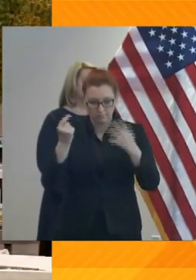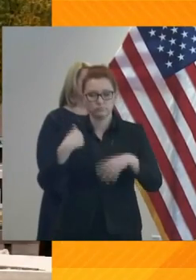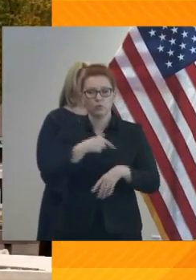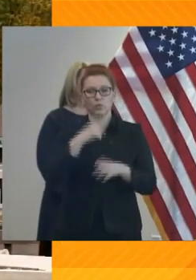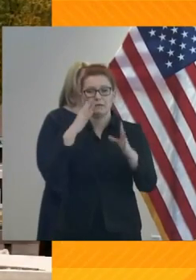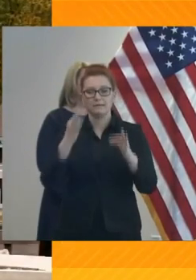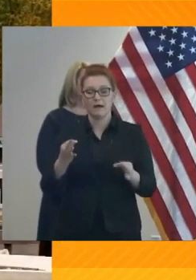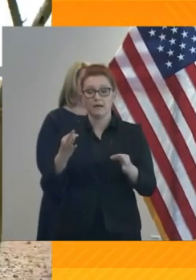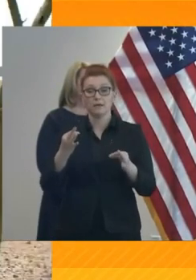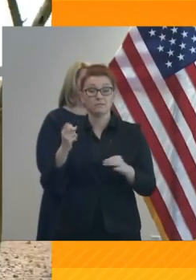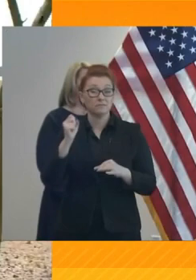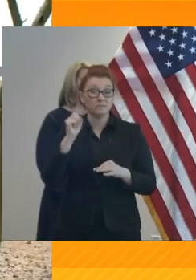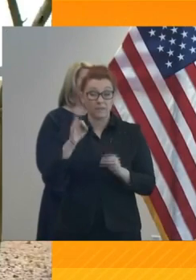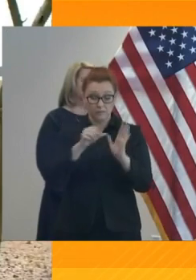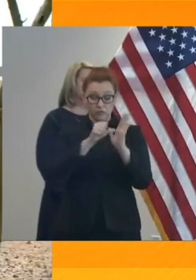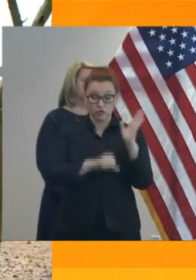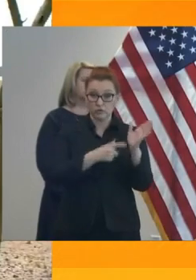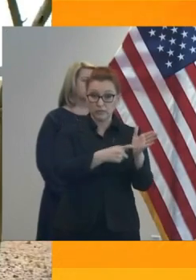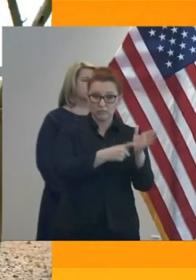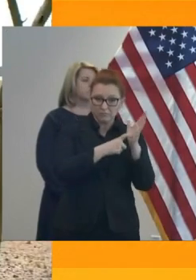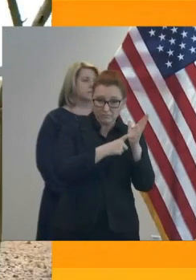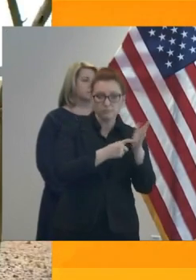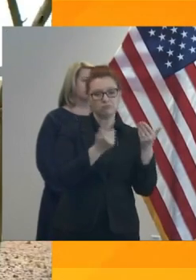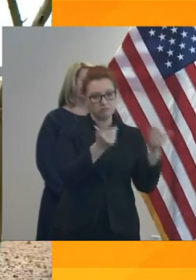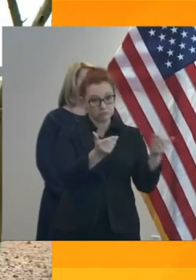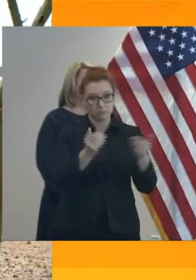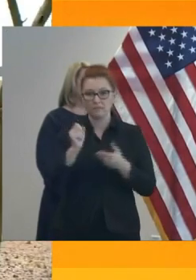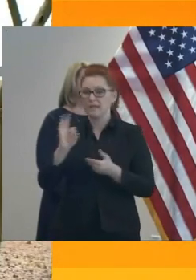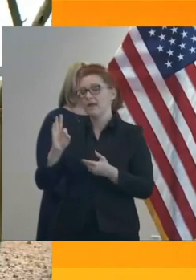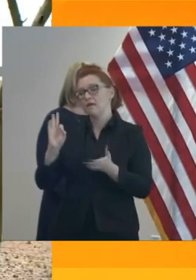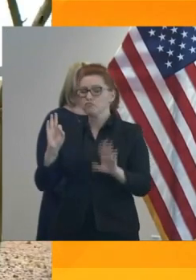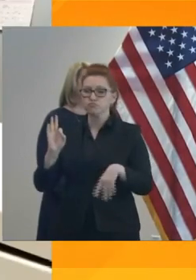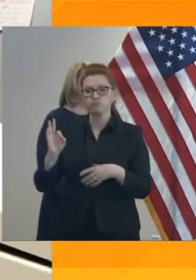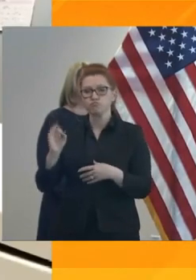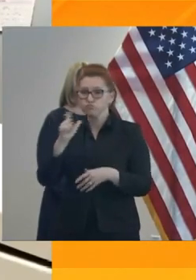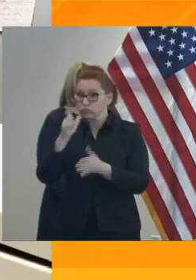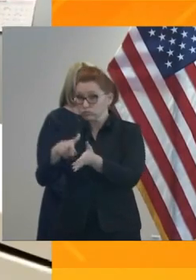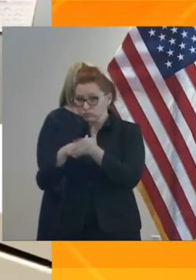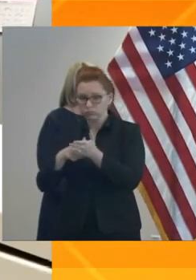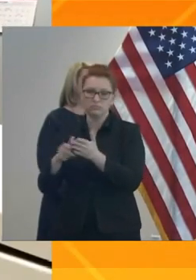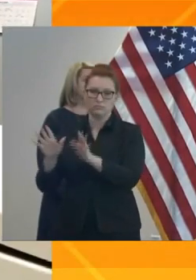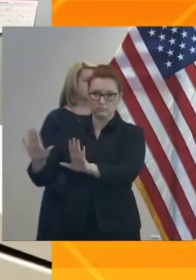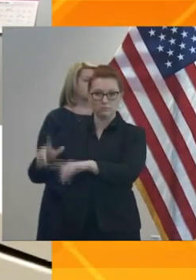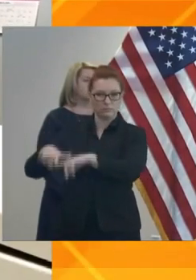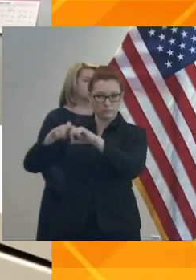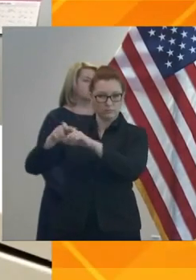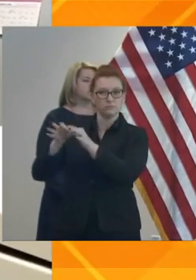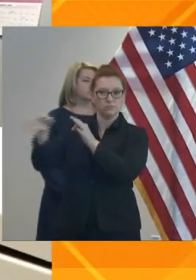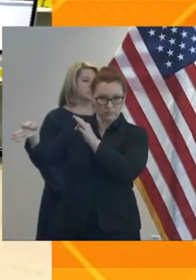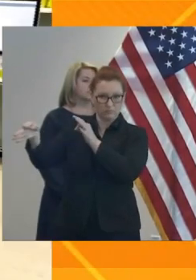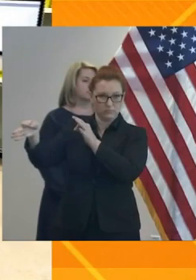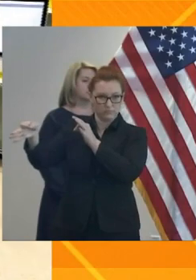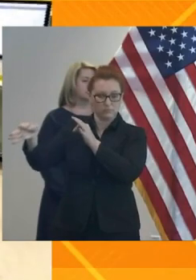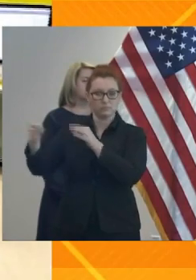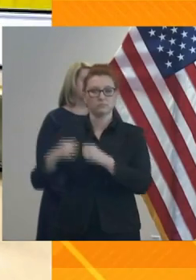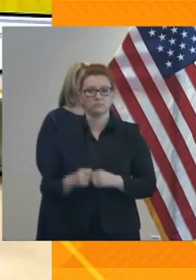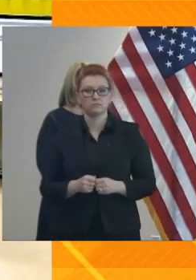to free up medical resources and maintain the capacity for those providing essential services.